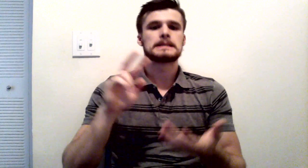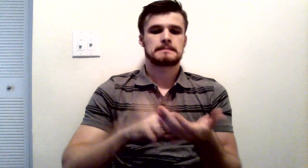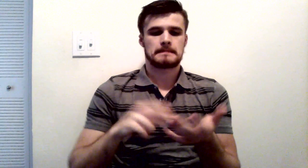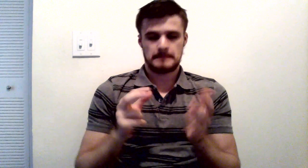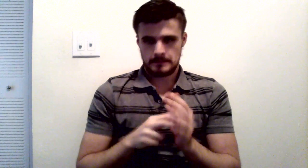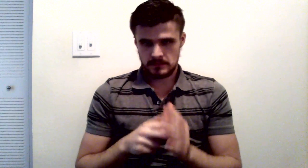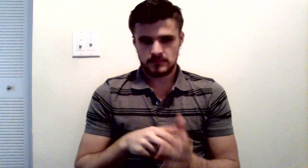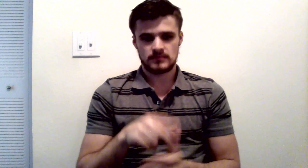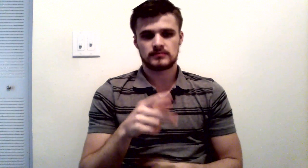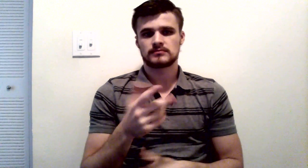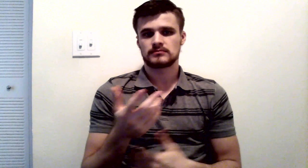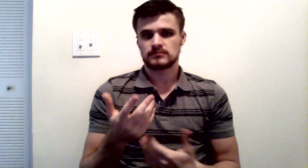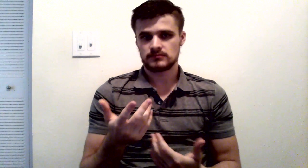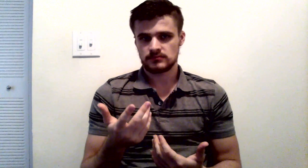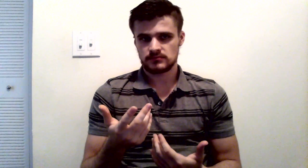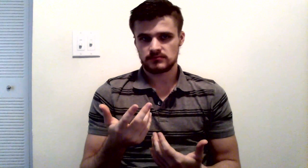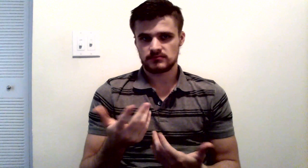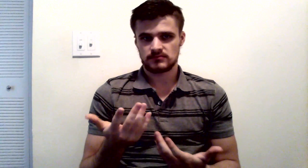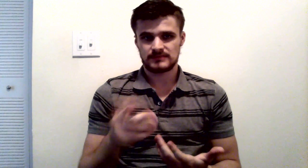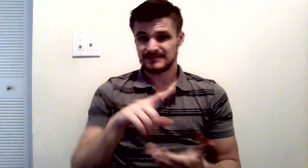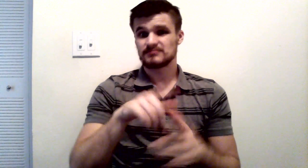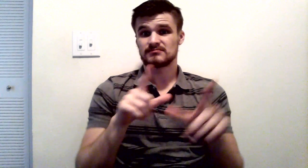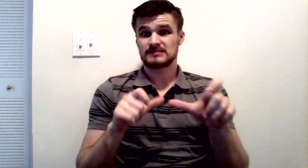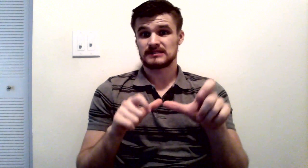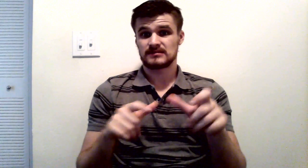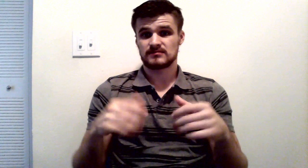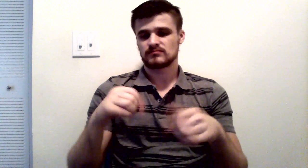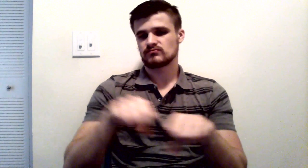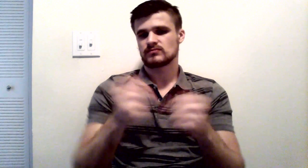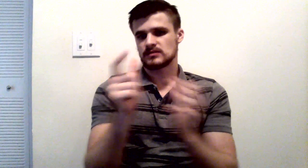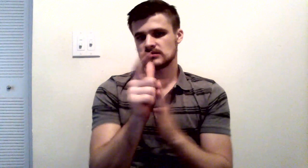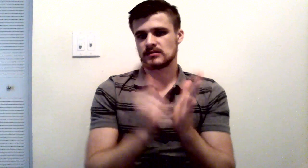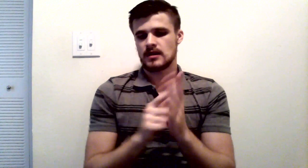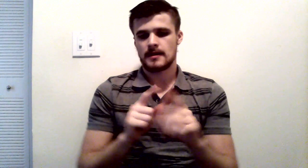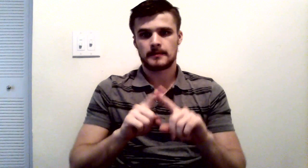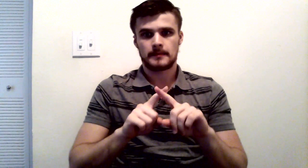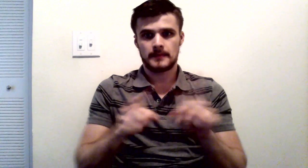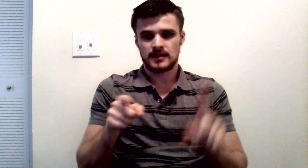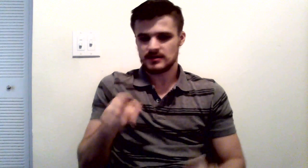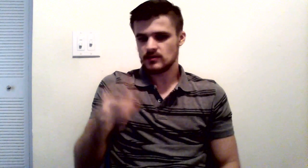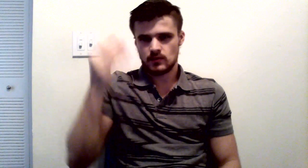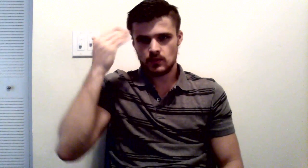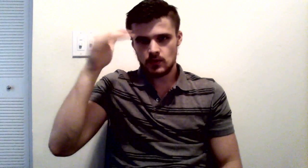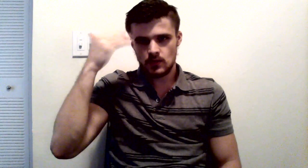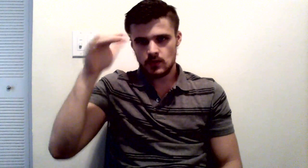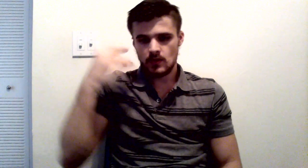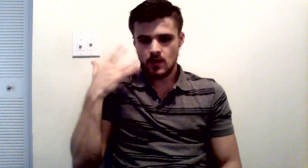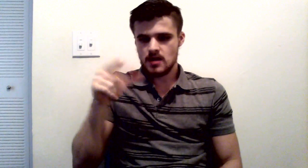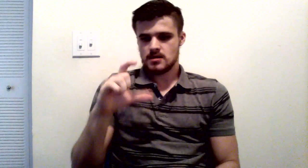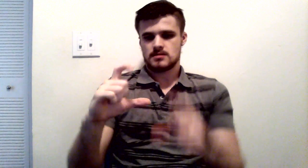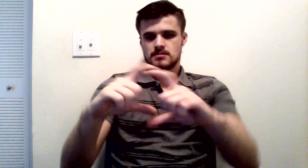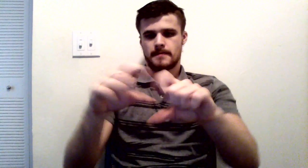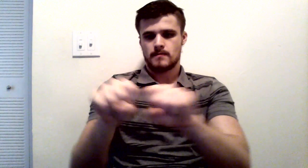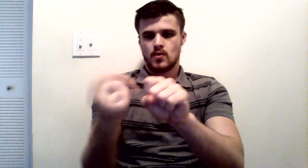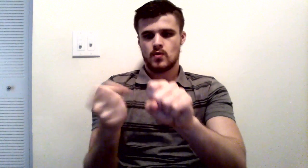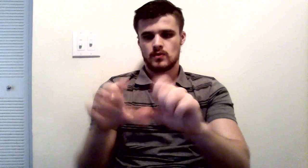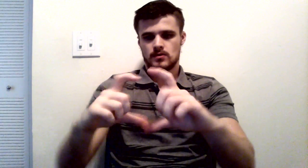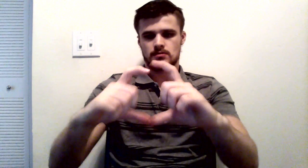then it would be a defense because you didn't know you were speeding, so you didn't know what you were doing was wrong. But it's no